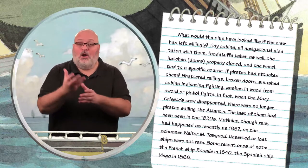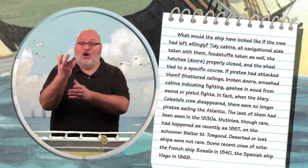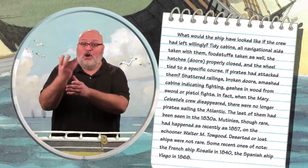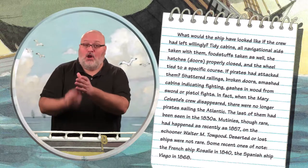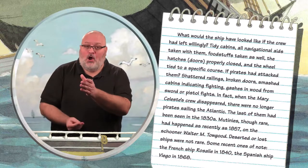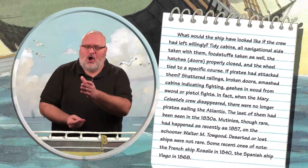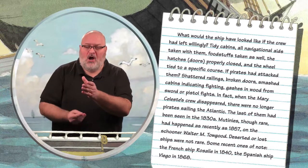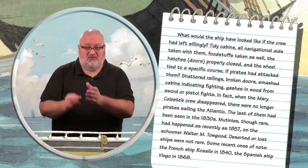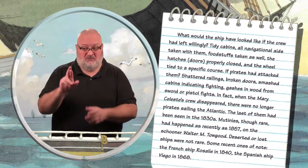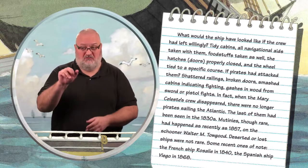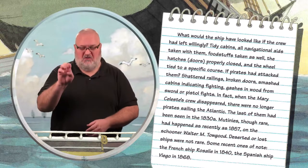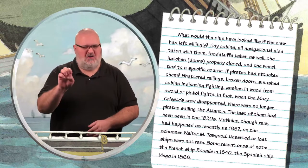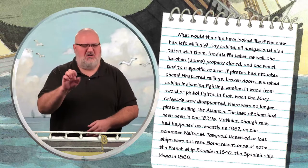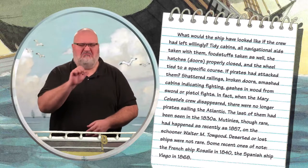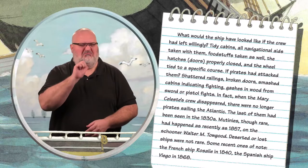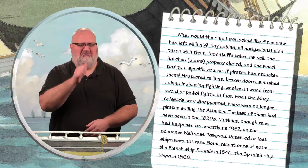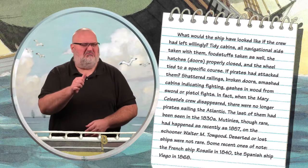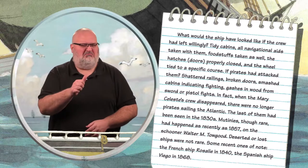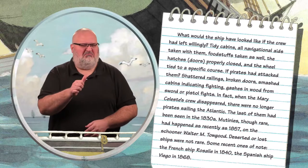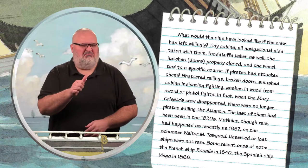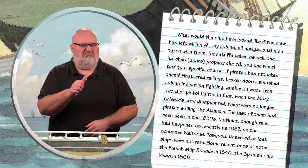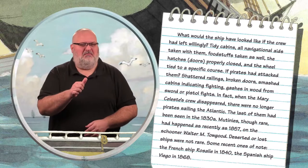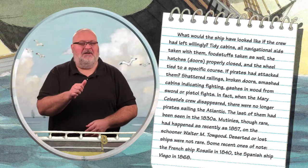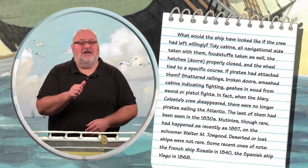Deserted or lost ships were not rare.